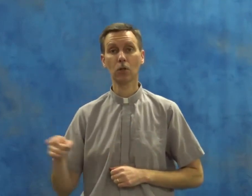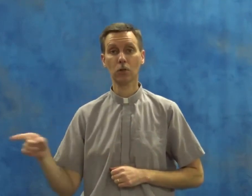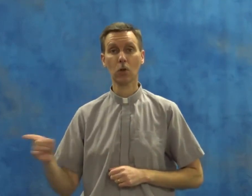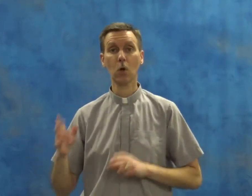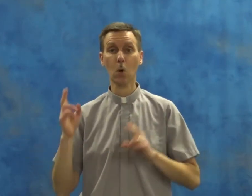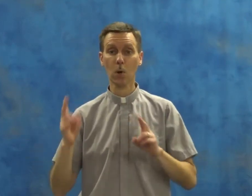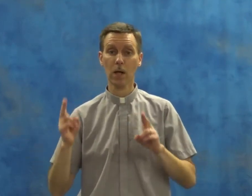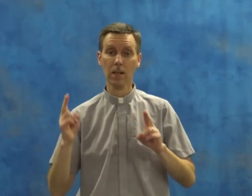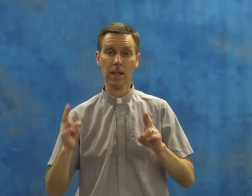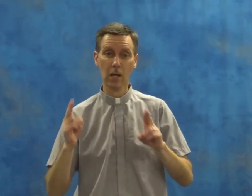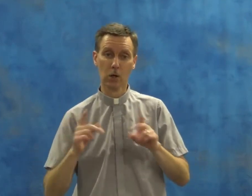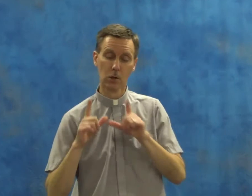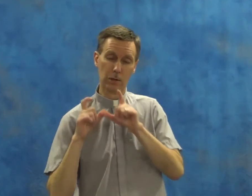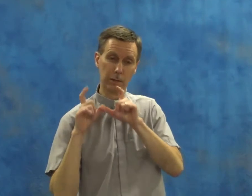So they hurried,